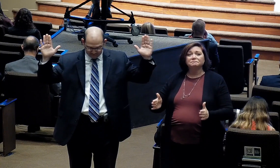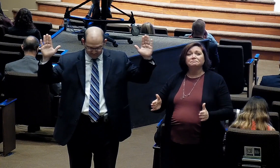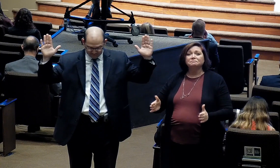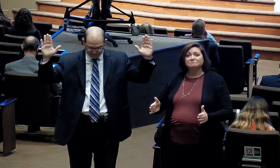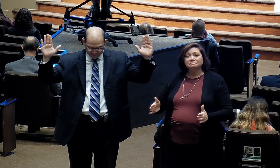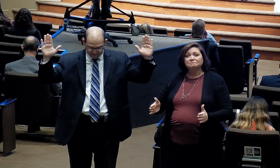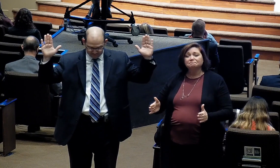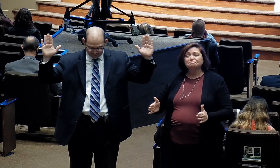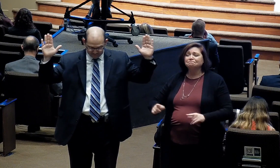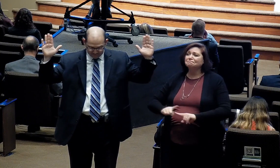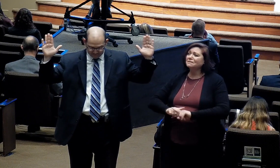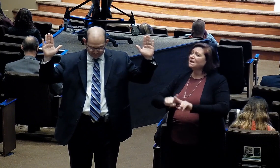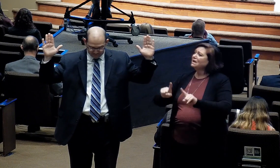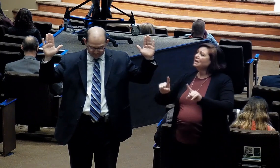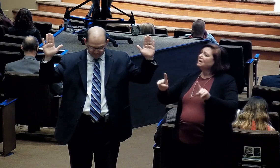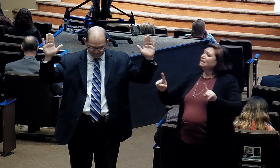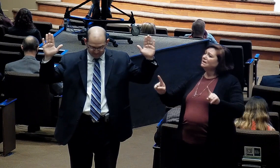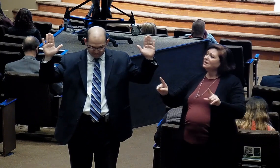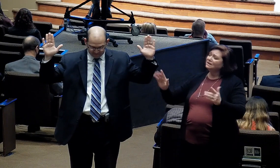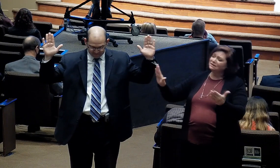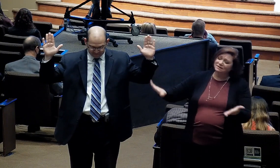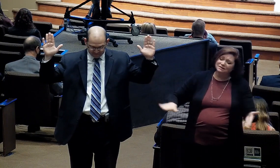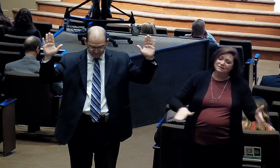stretched the mouth for me and said,